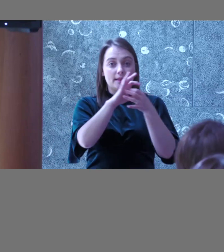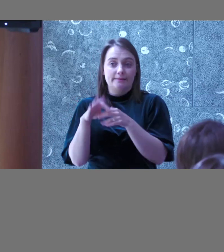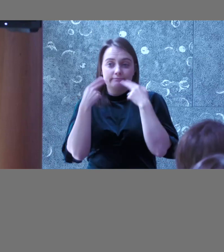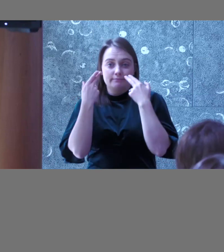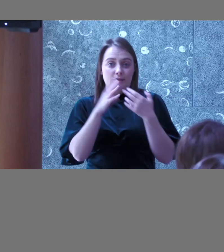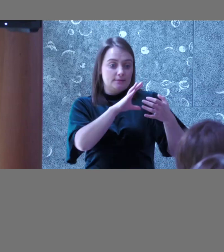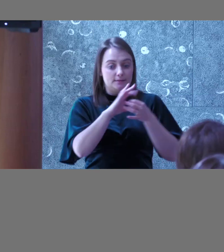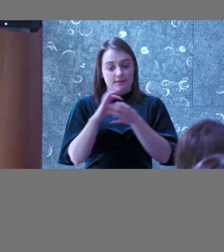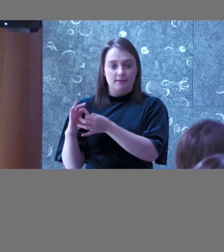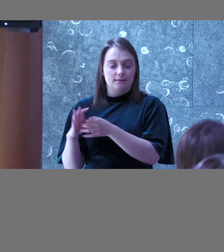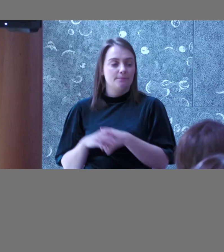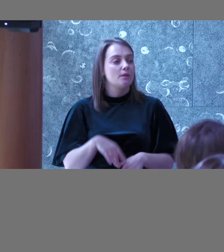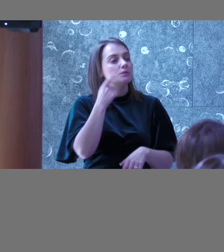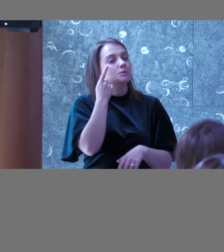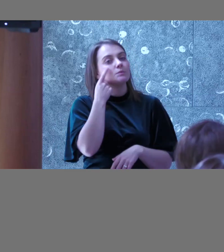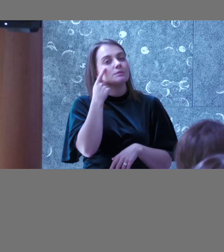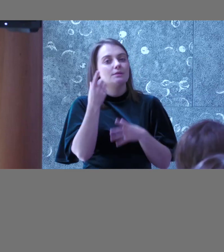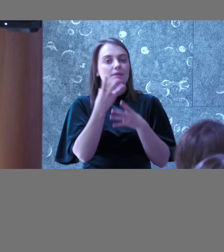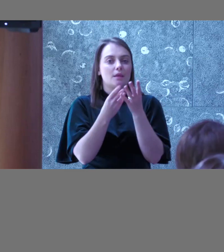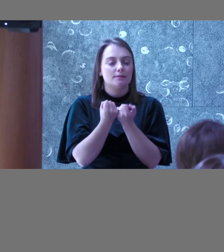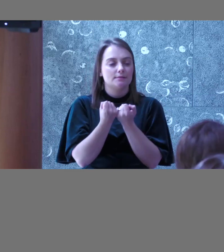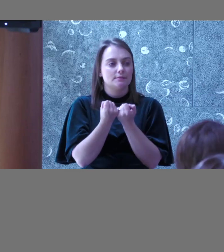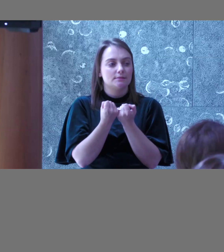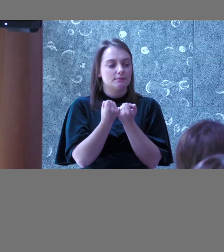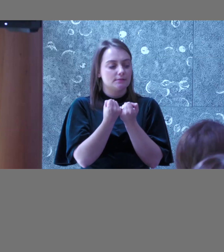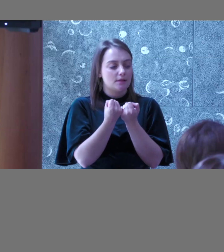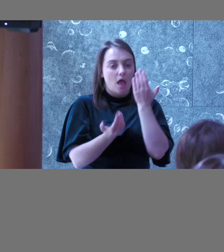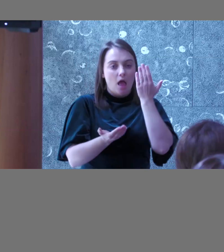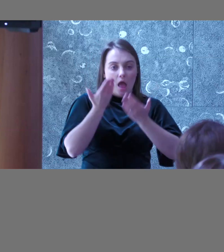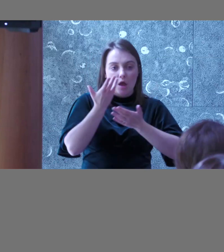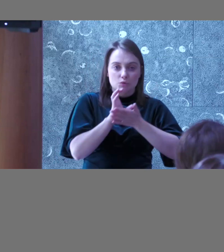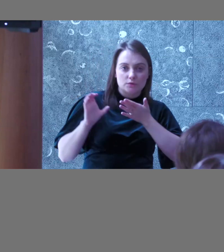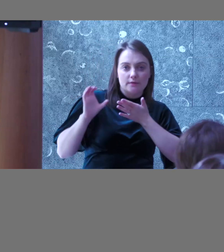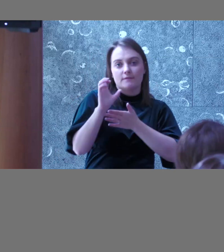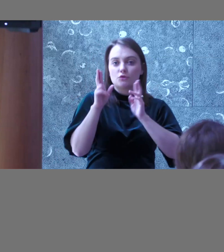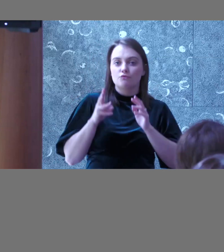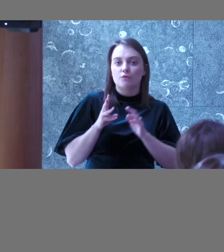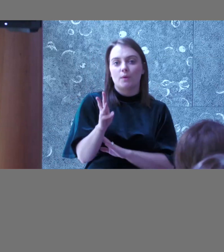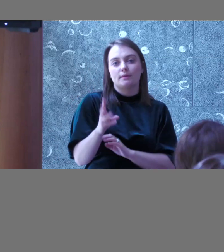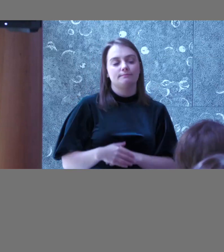I would look at that's kind of how you want to invest that in the right way.